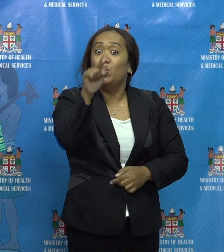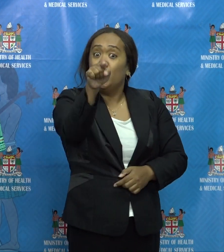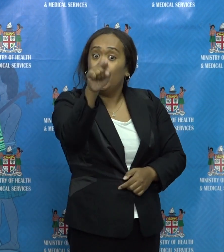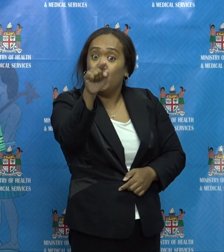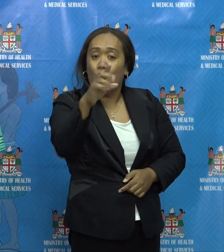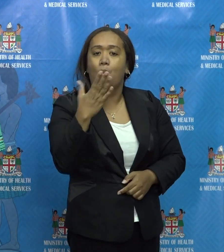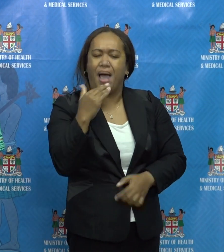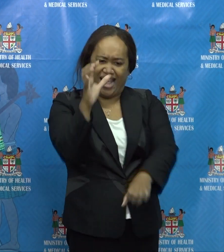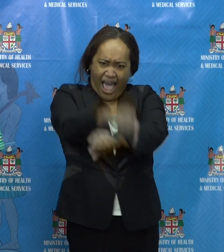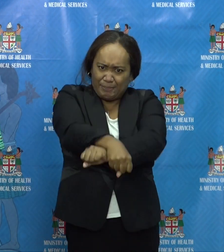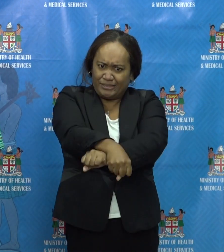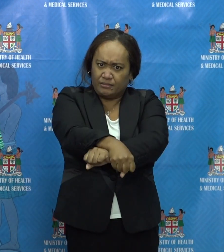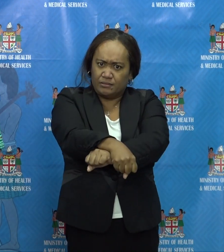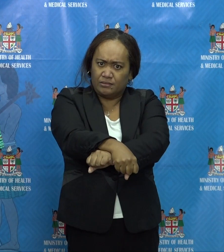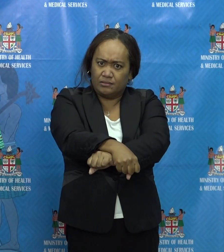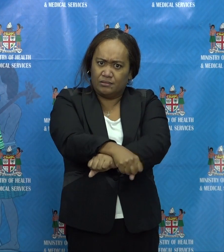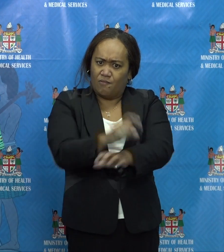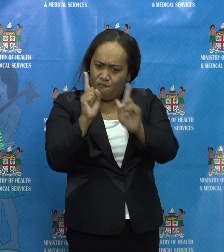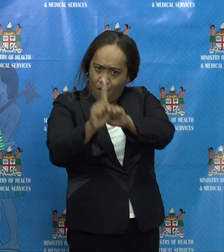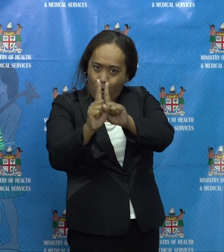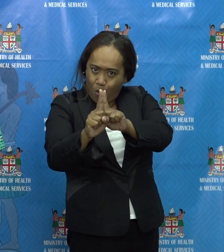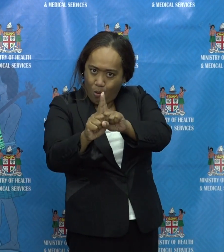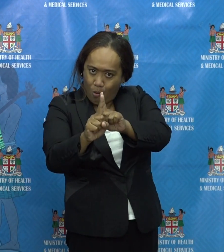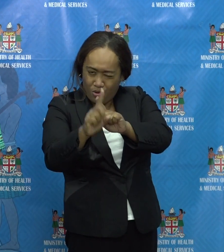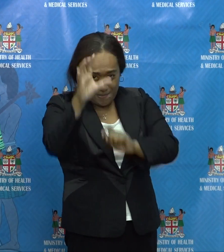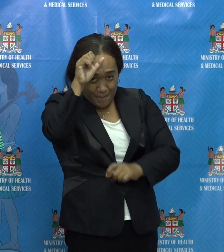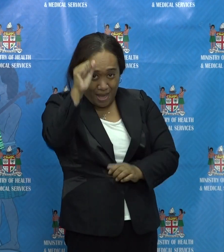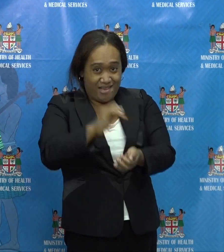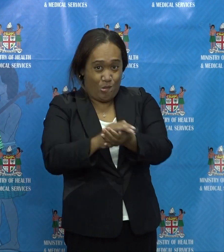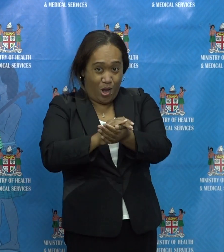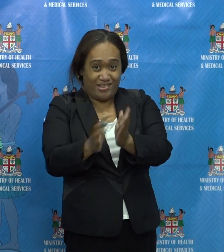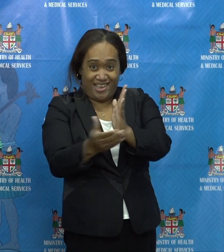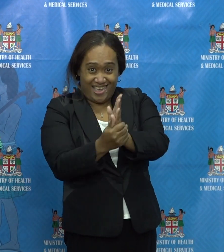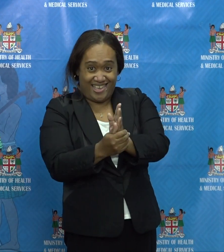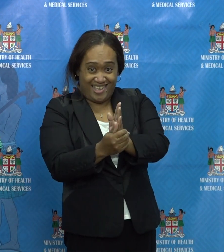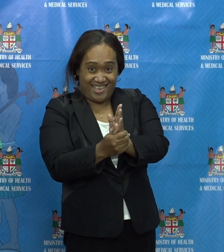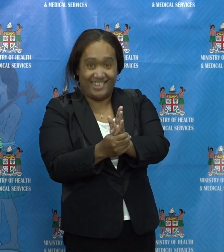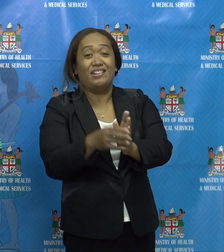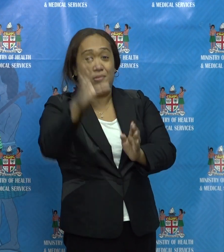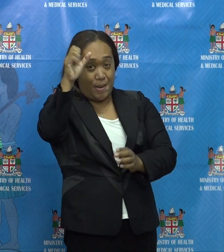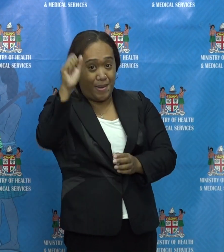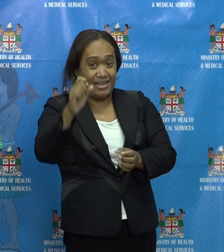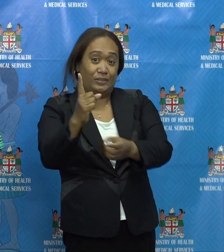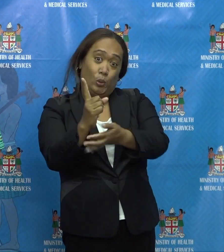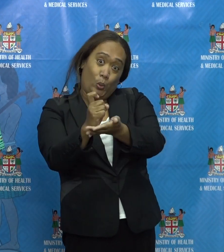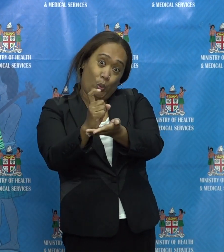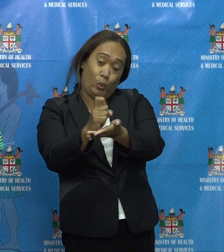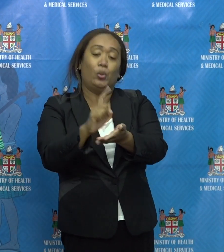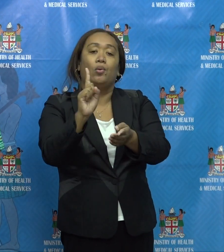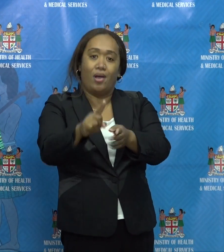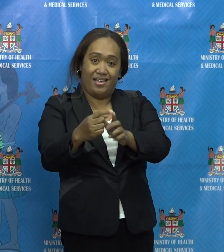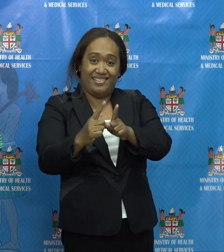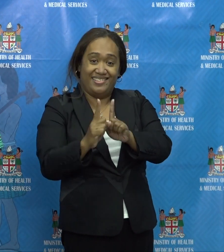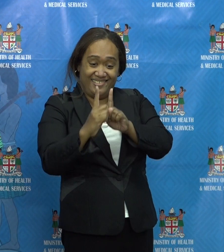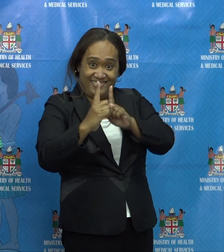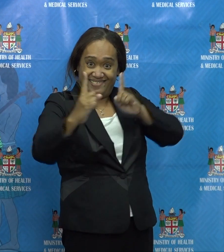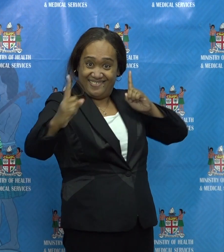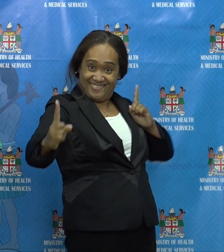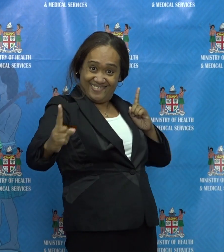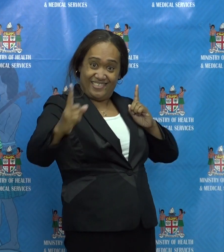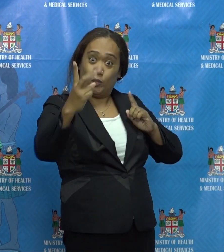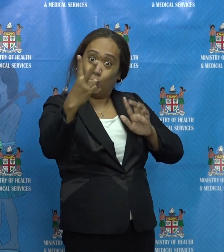health habits. Not only for the weekend, a week, or even a month. These measures must be kept by everyone,